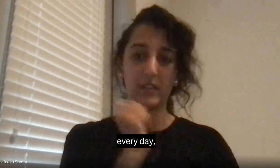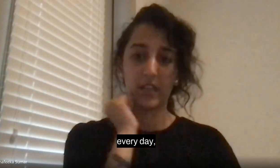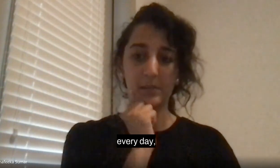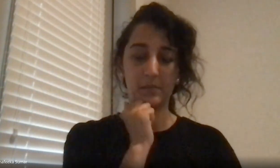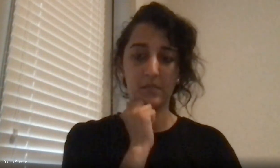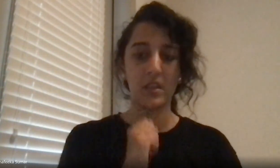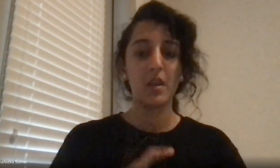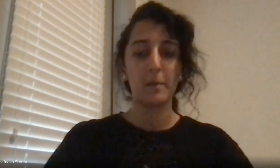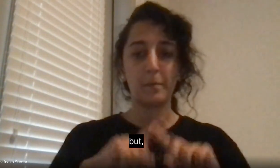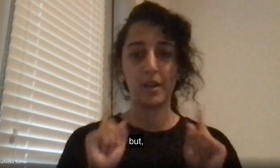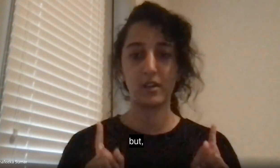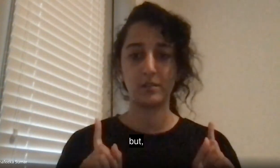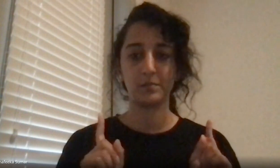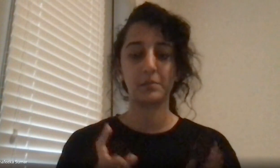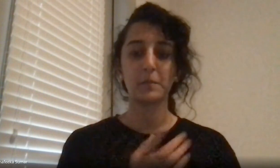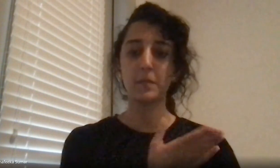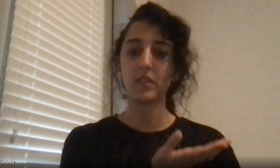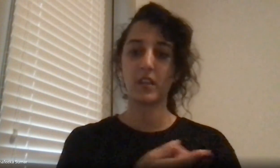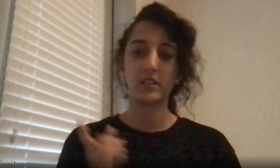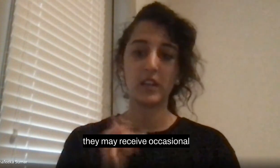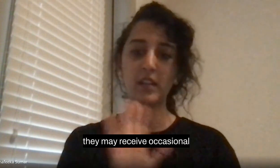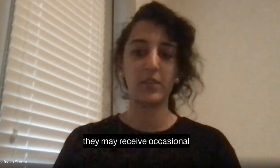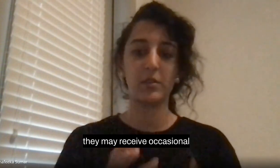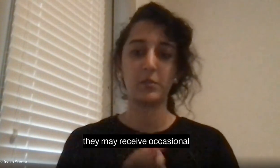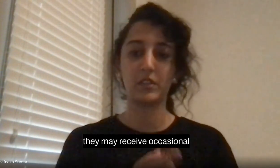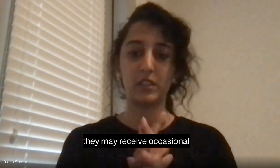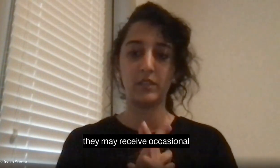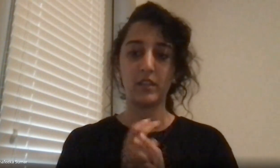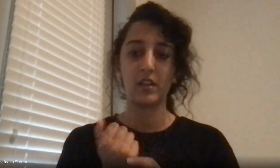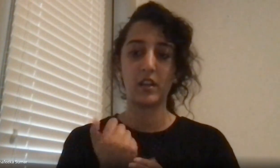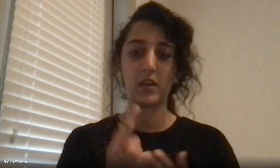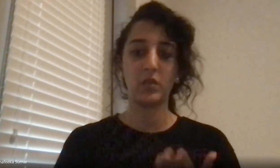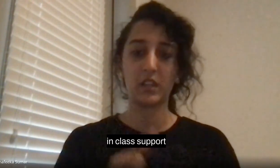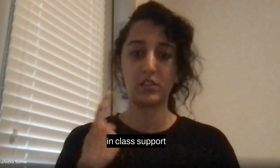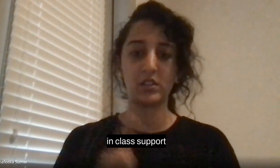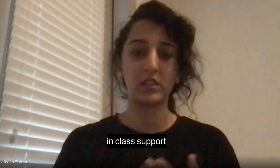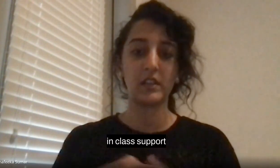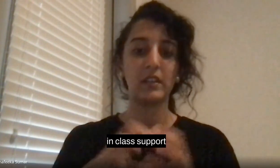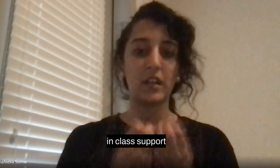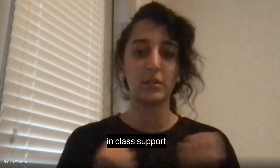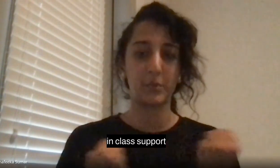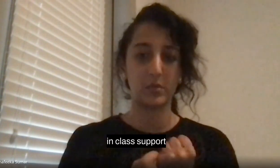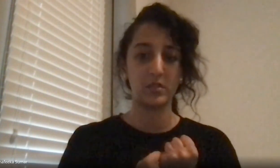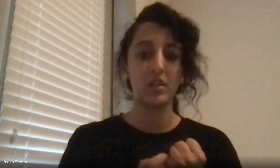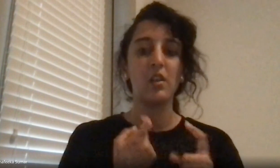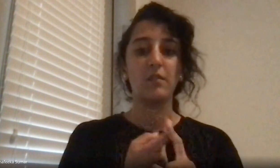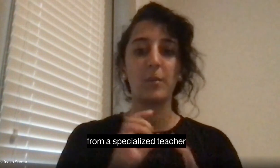day. But they never receive special education in-class support from a